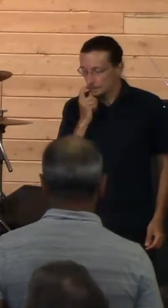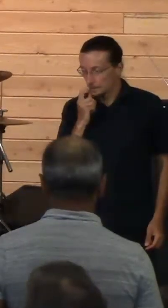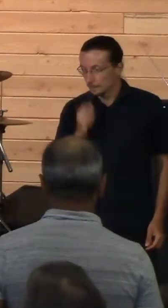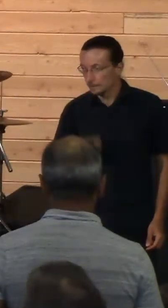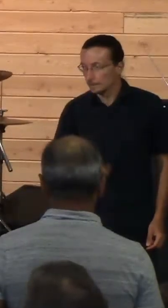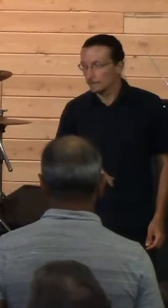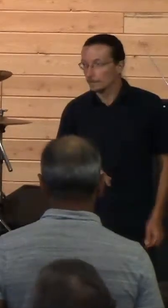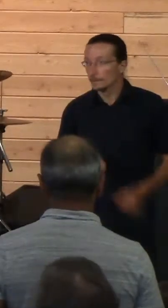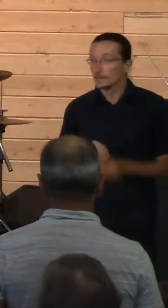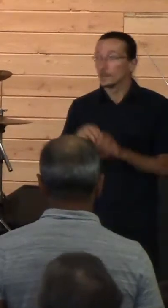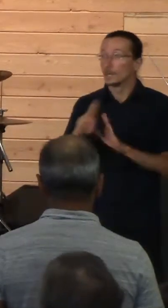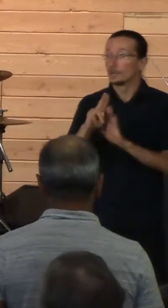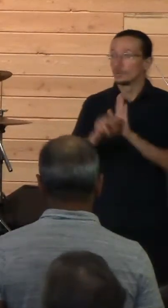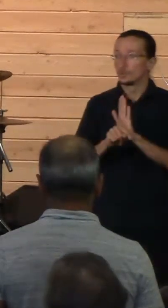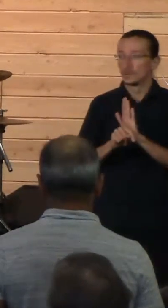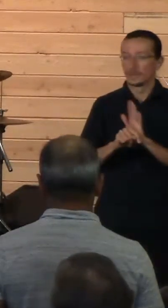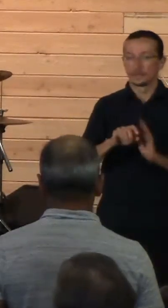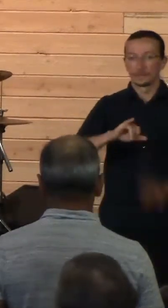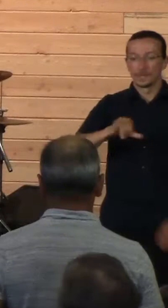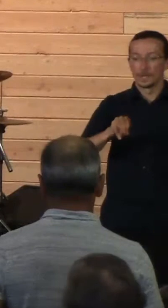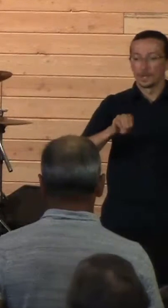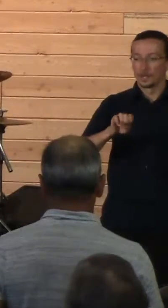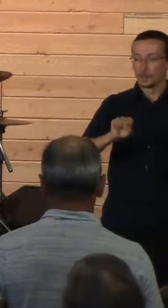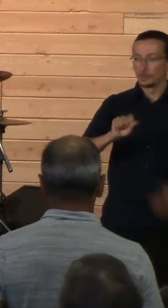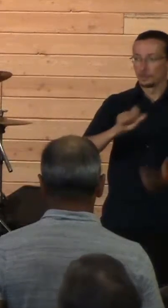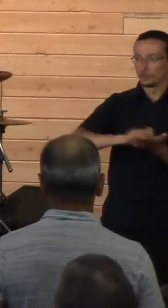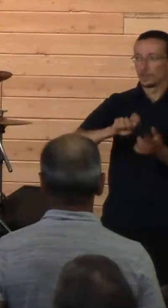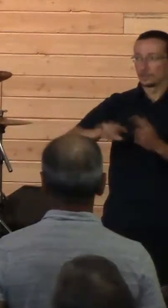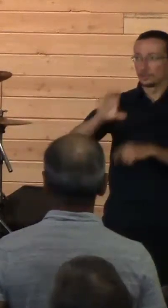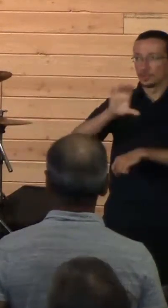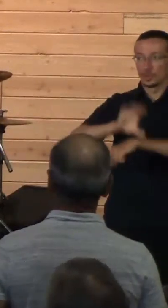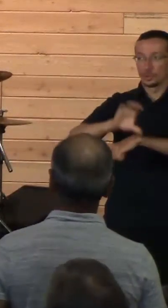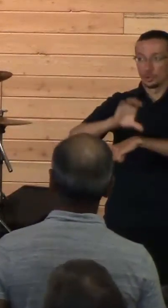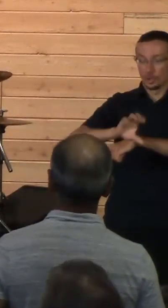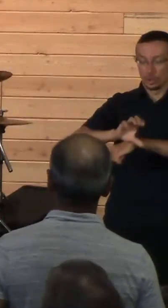James in the New Testament was writing to a church in conflict.